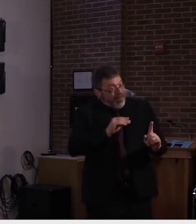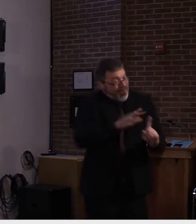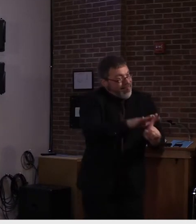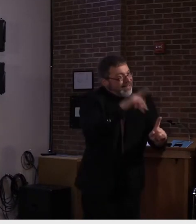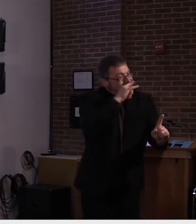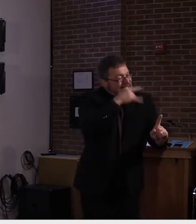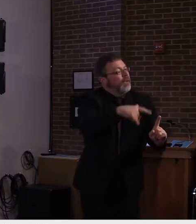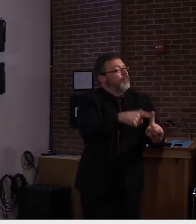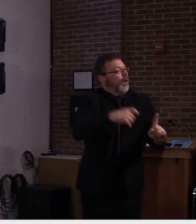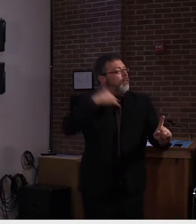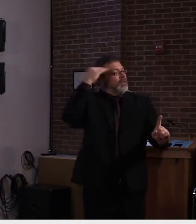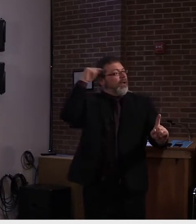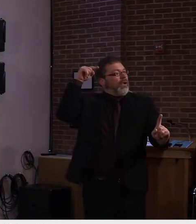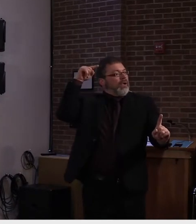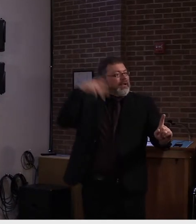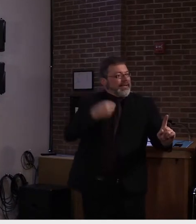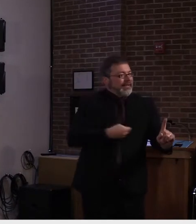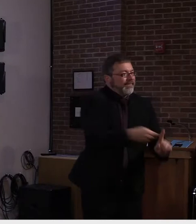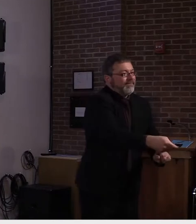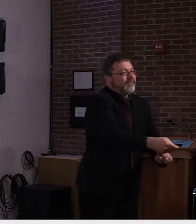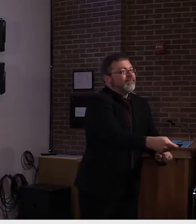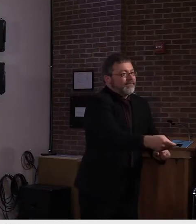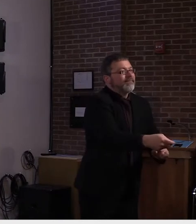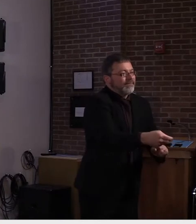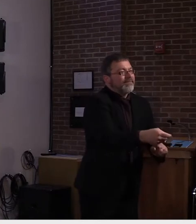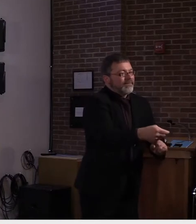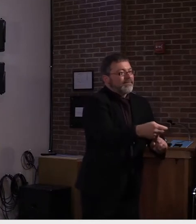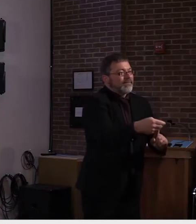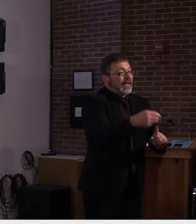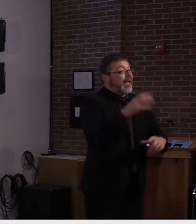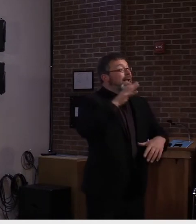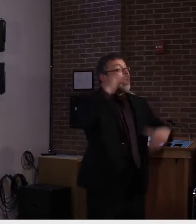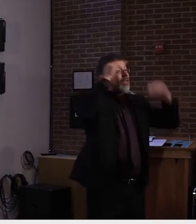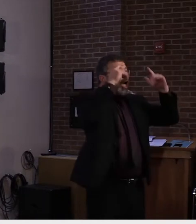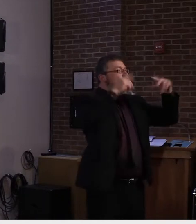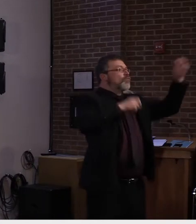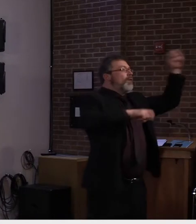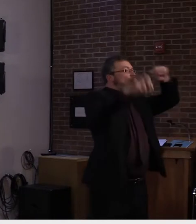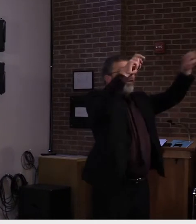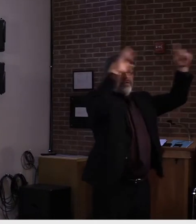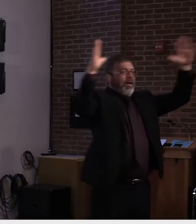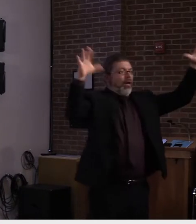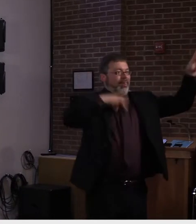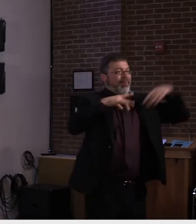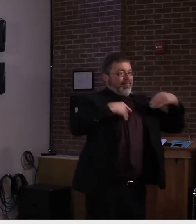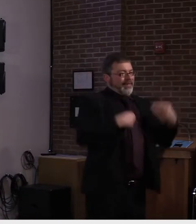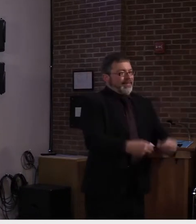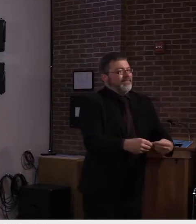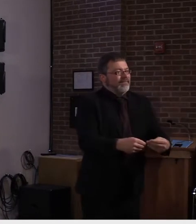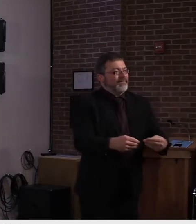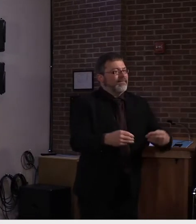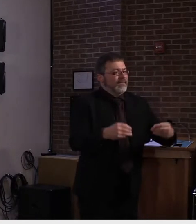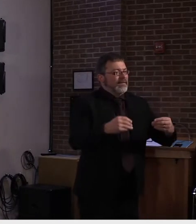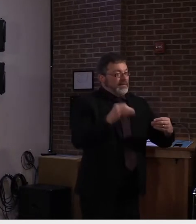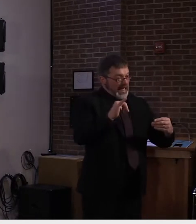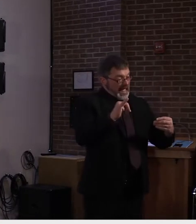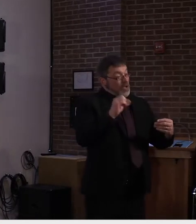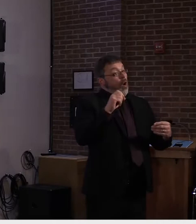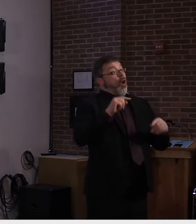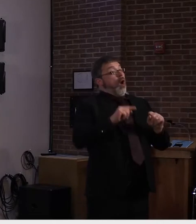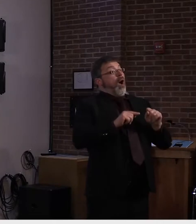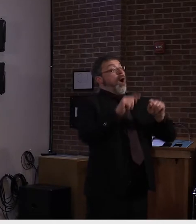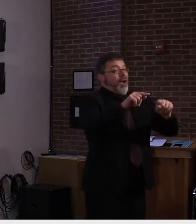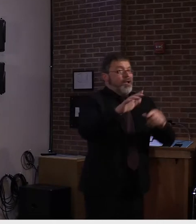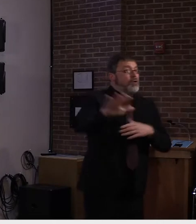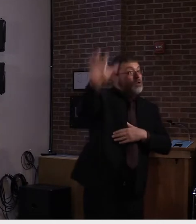significant transmission of COVID-19 within schools. And as I've said many times before, we